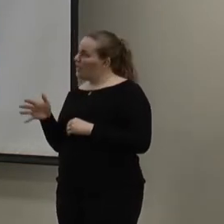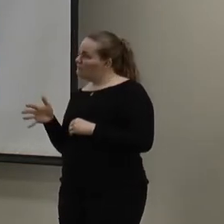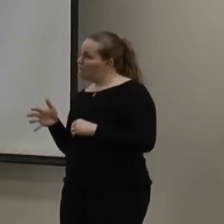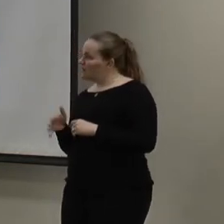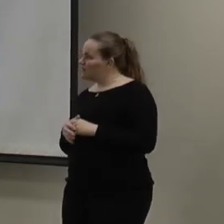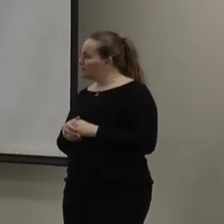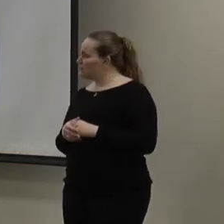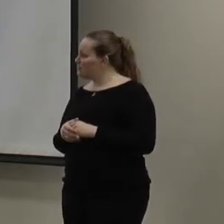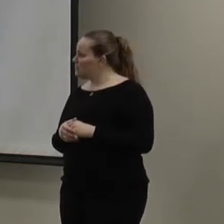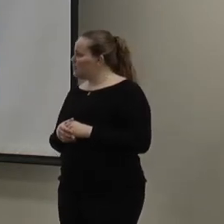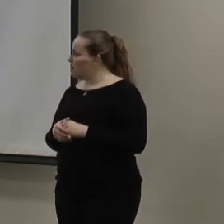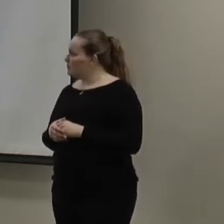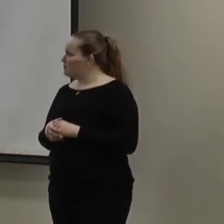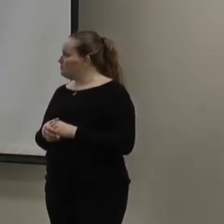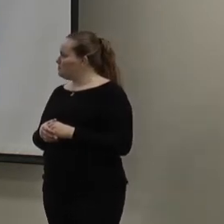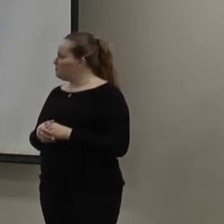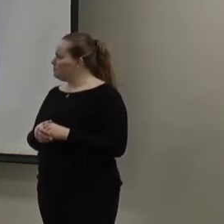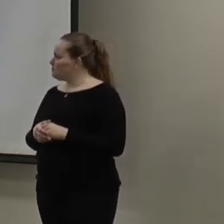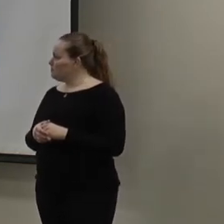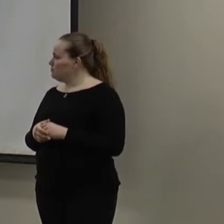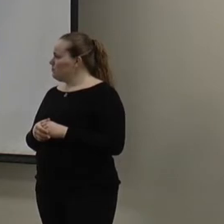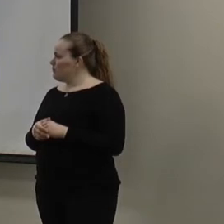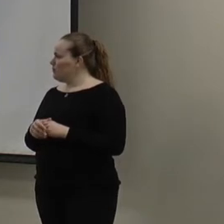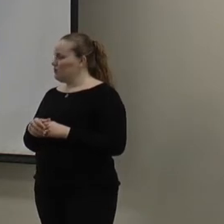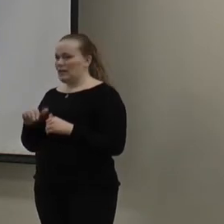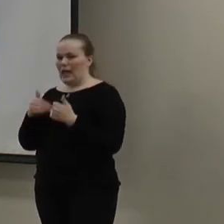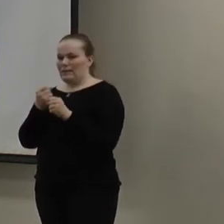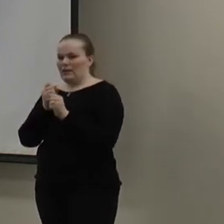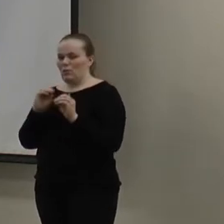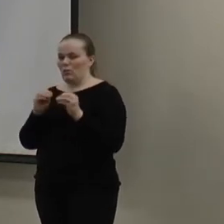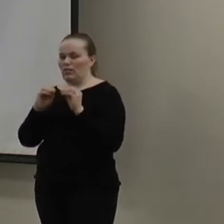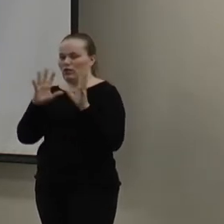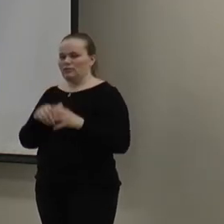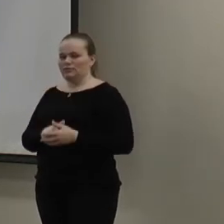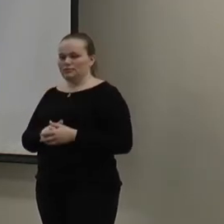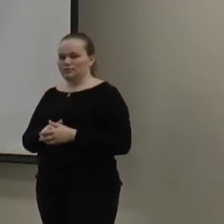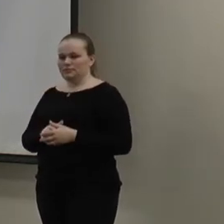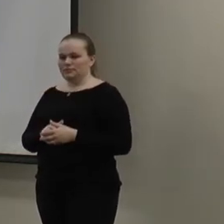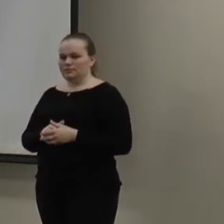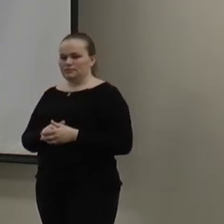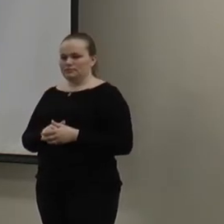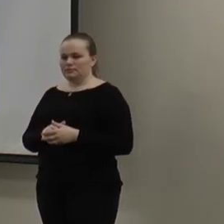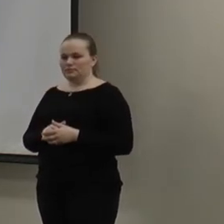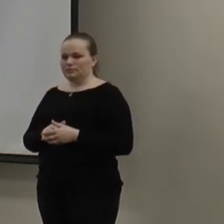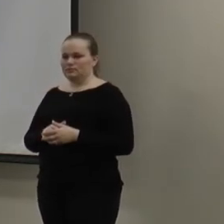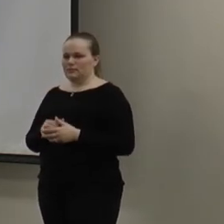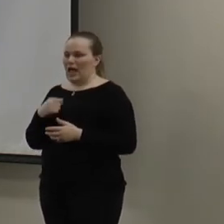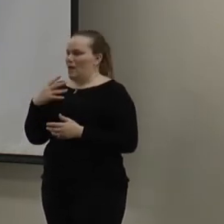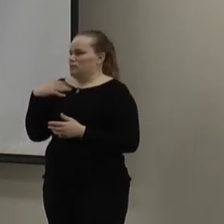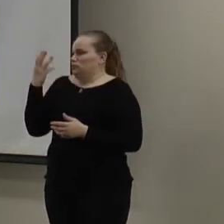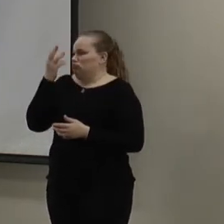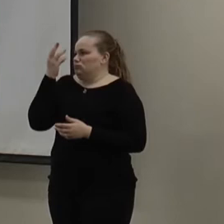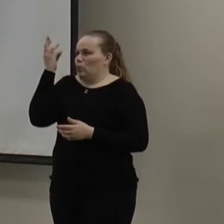Kind of. Okay. So, what else? How can I make it a little bit easier? I mean, I just kind of wonder